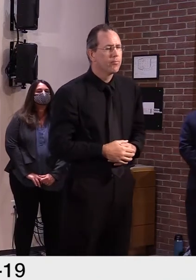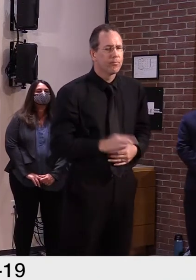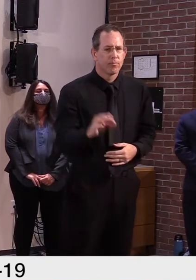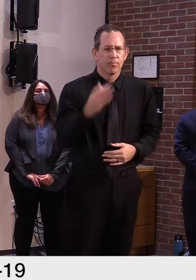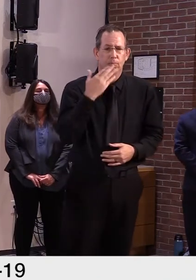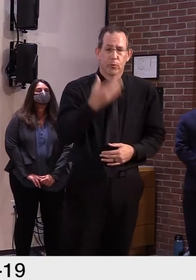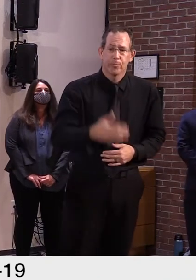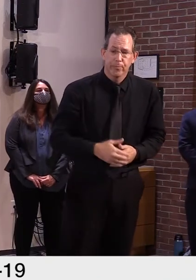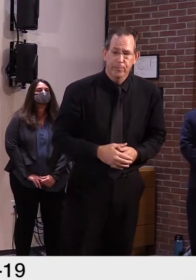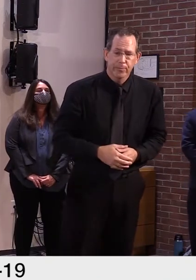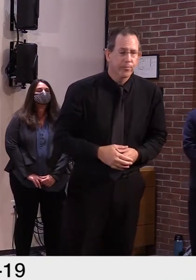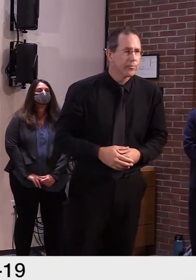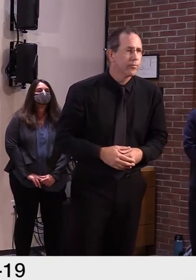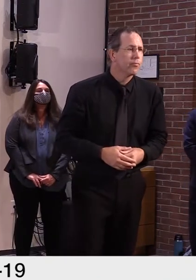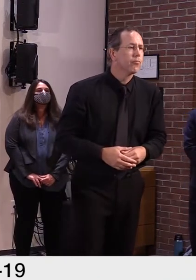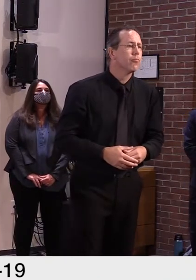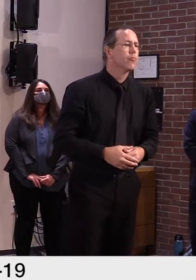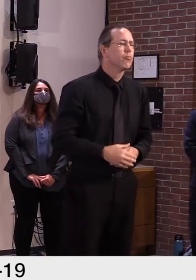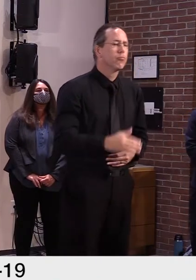Kat, WCAS.